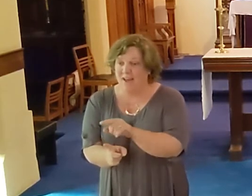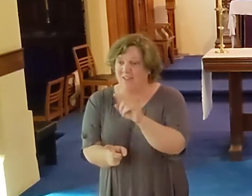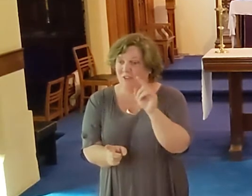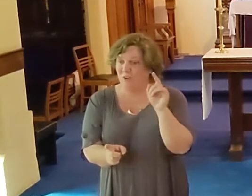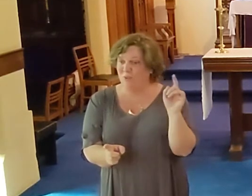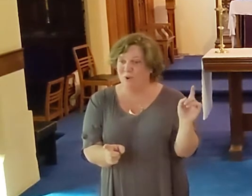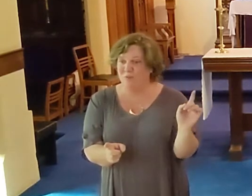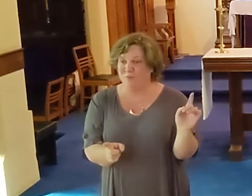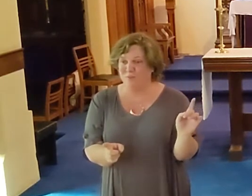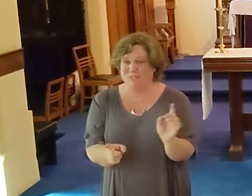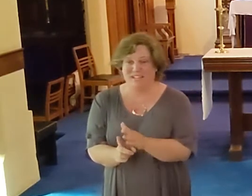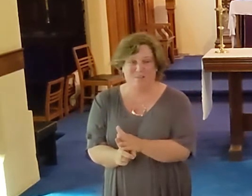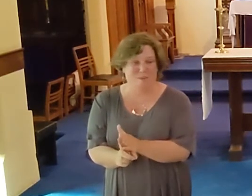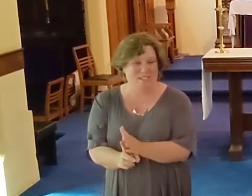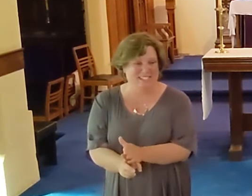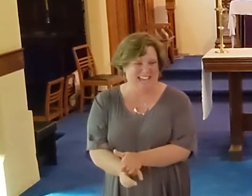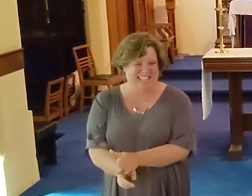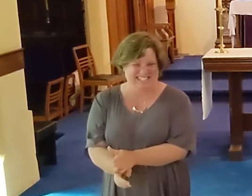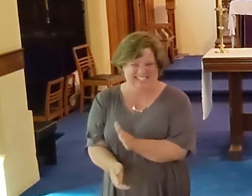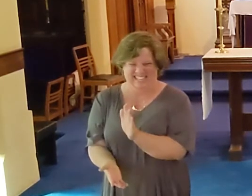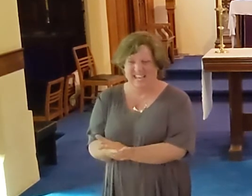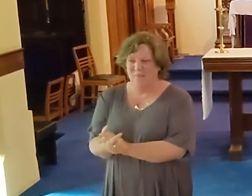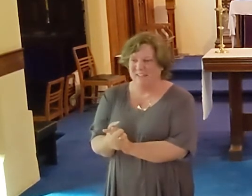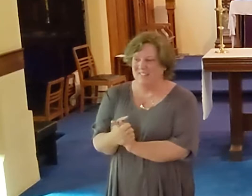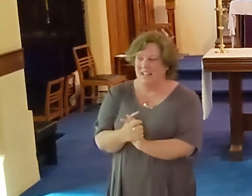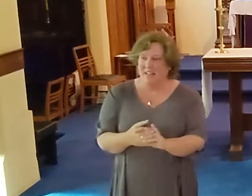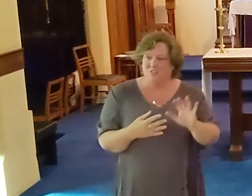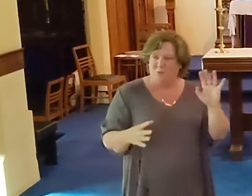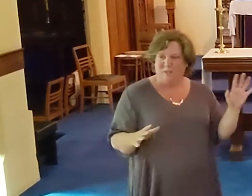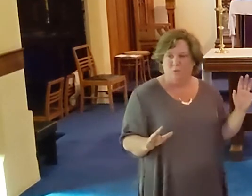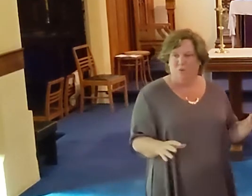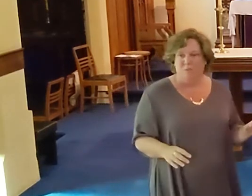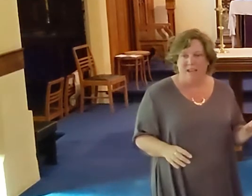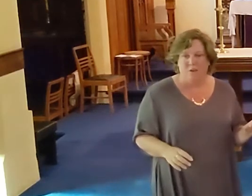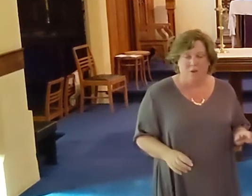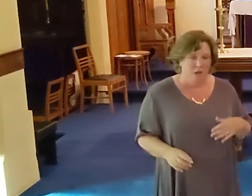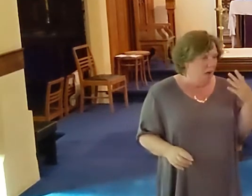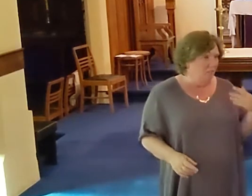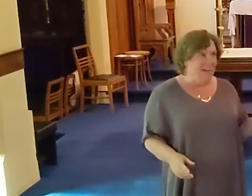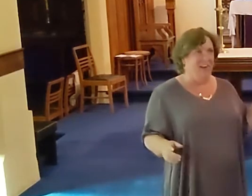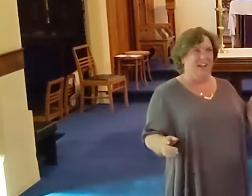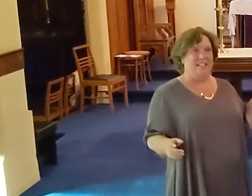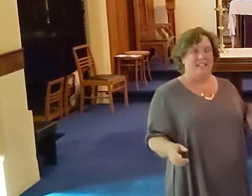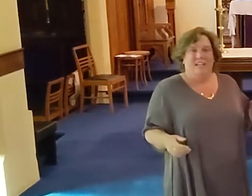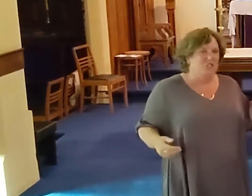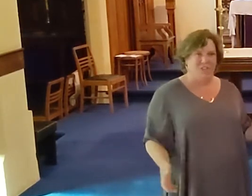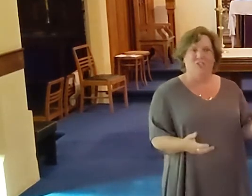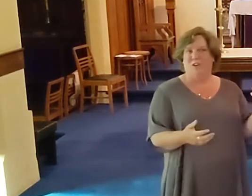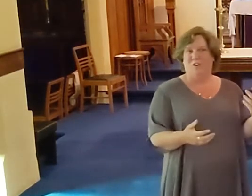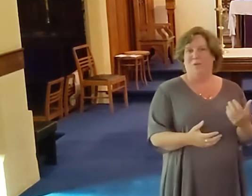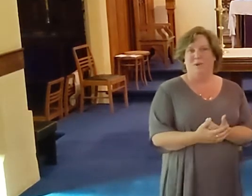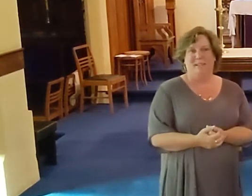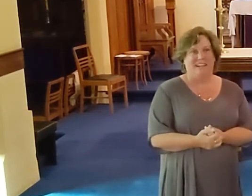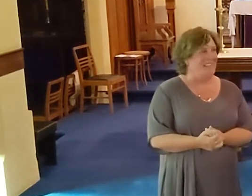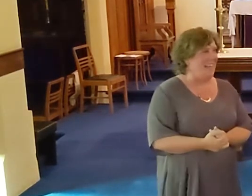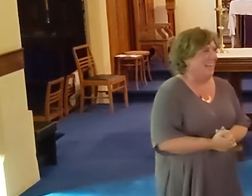how any song will go from the beginning when we start singing because that's just been the rule from now on. I've had an idea. Just